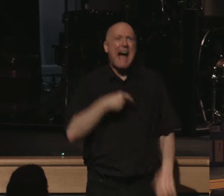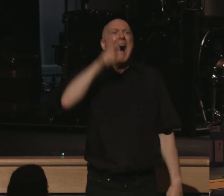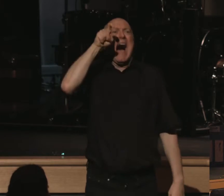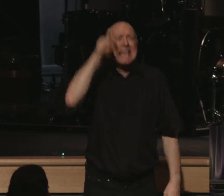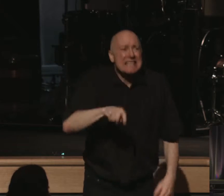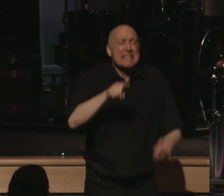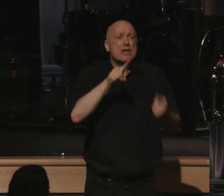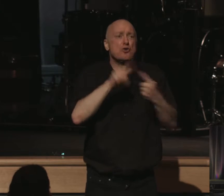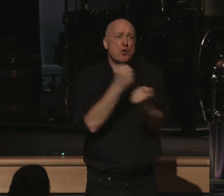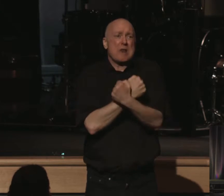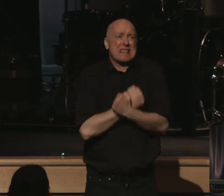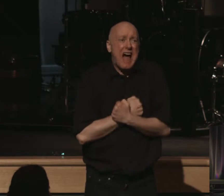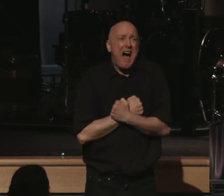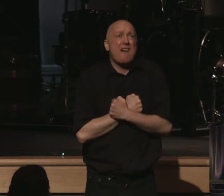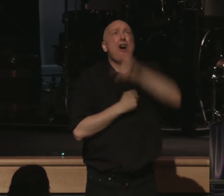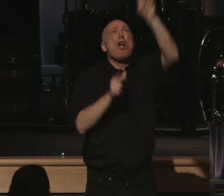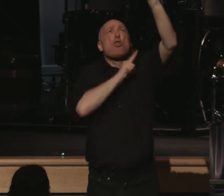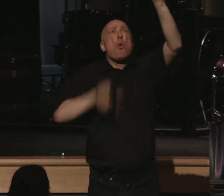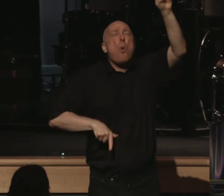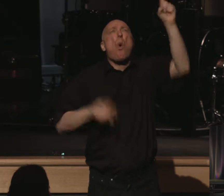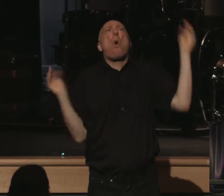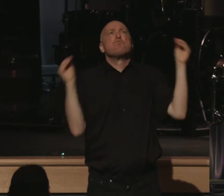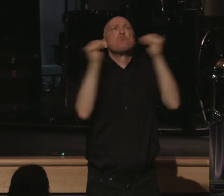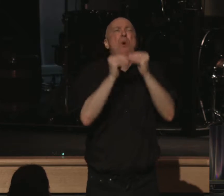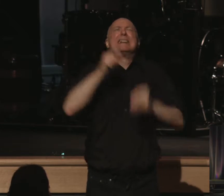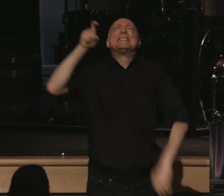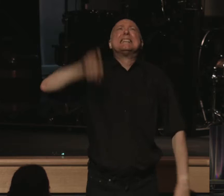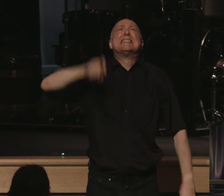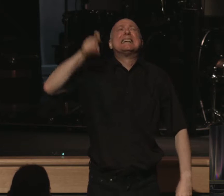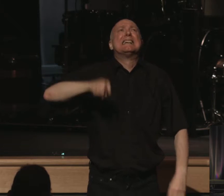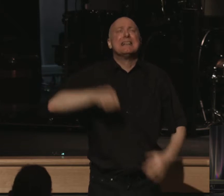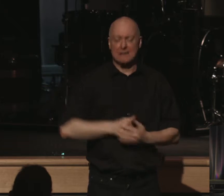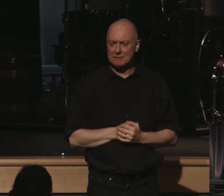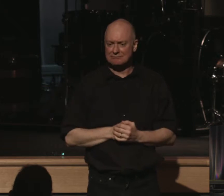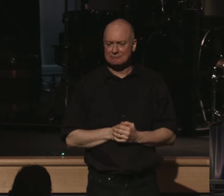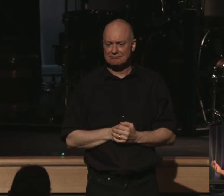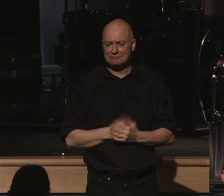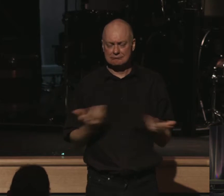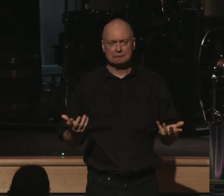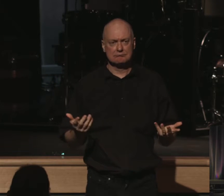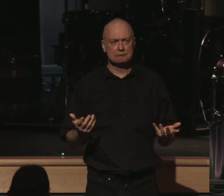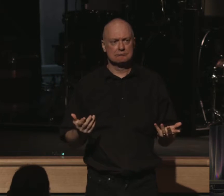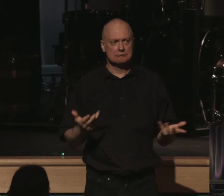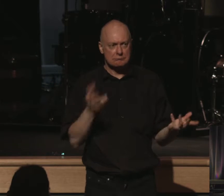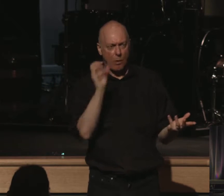need to love the Lord more. Now, you may say to me, okay, well,